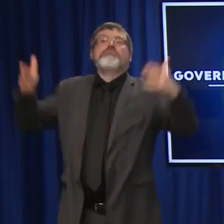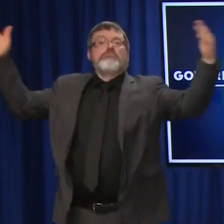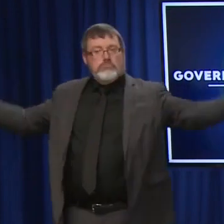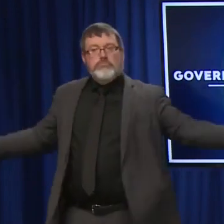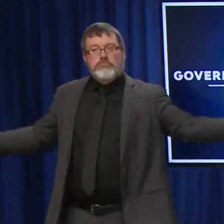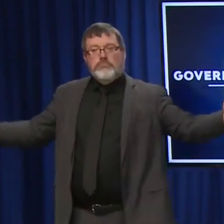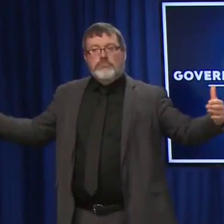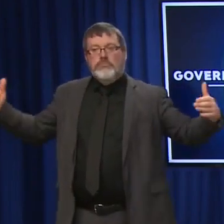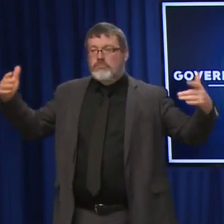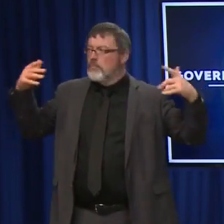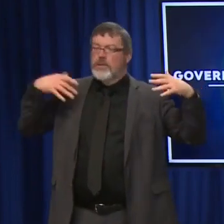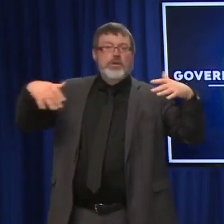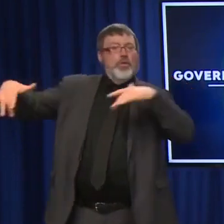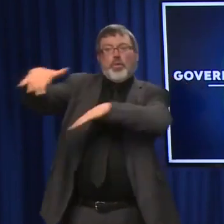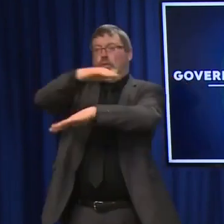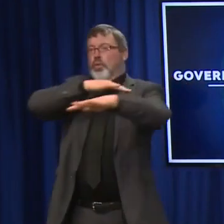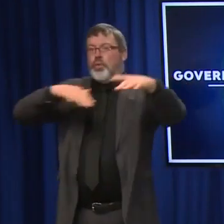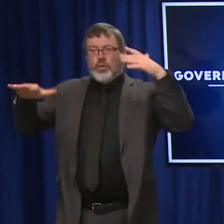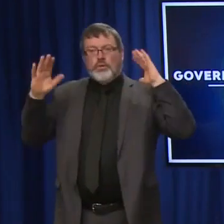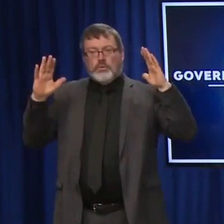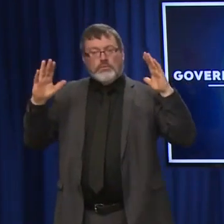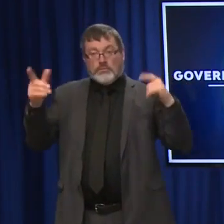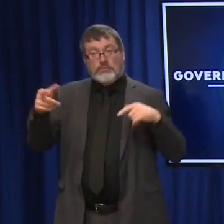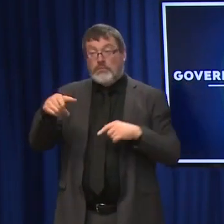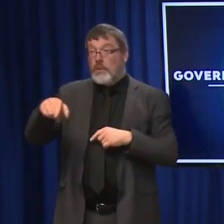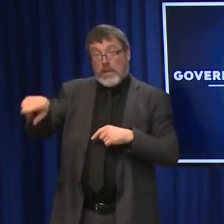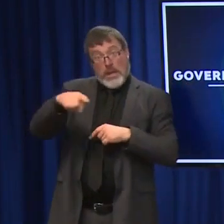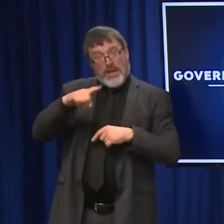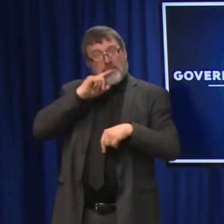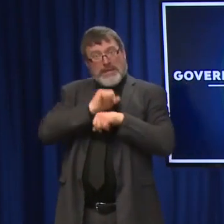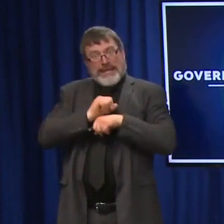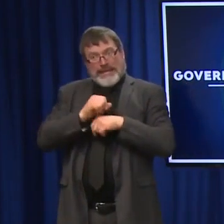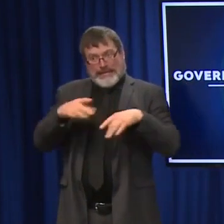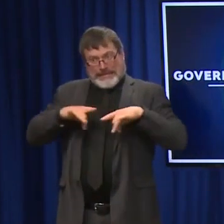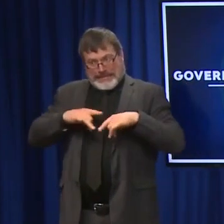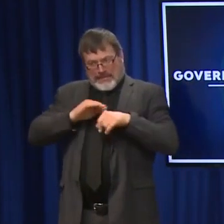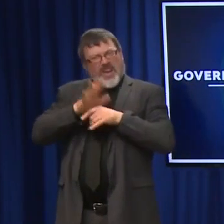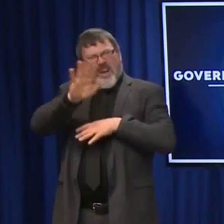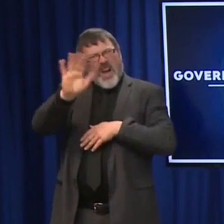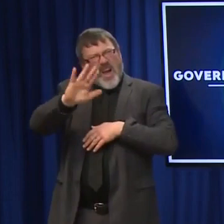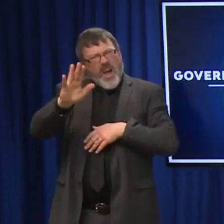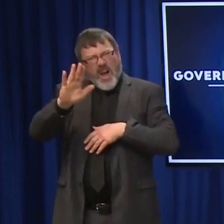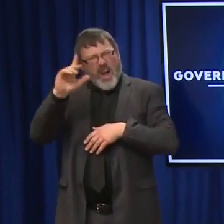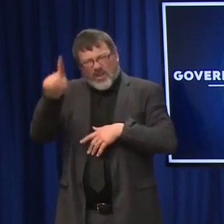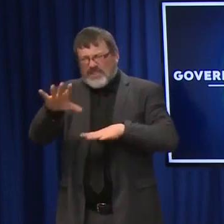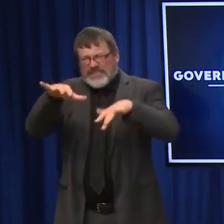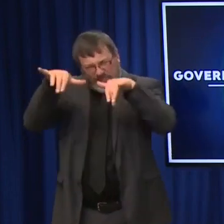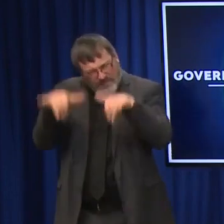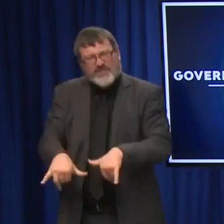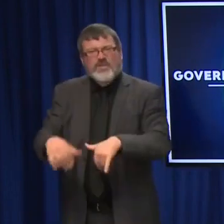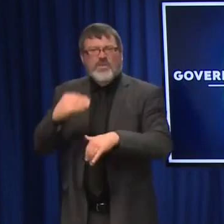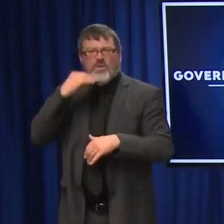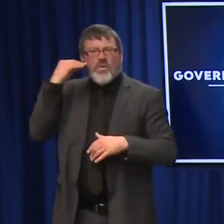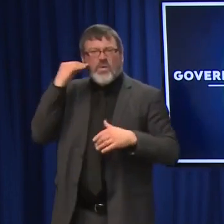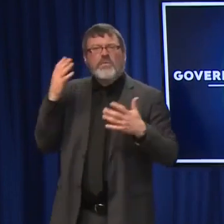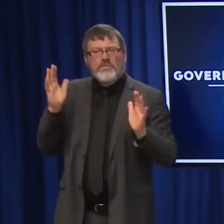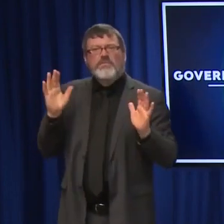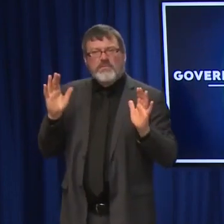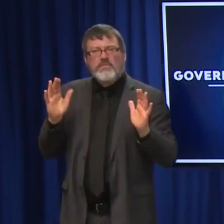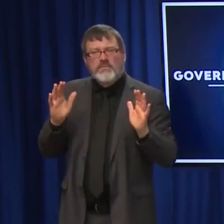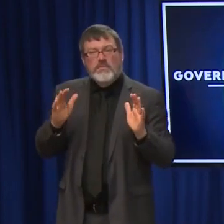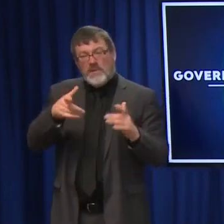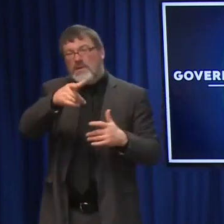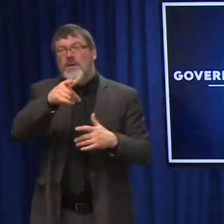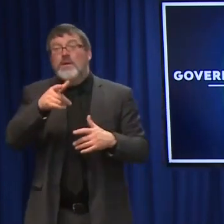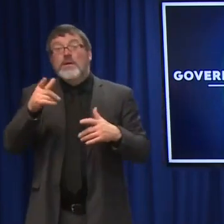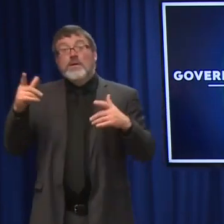-19. Those individuals should stay home and get tested. Ventilation, you mentioned, is important. You know, if you're gathering indoors, look for ways to increase ventilation. That